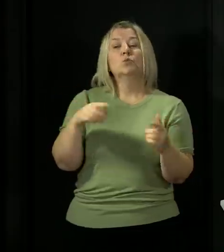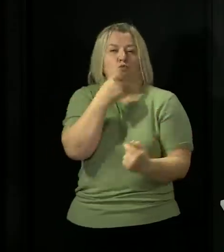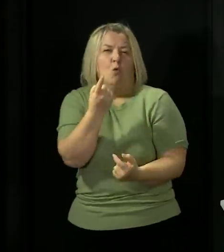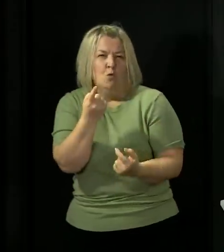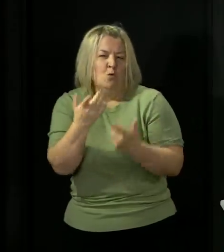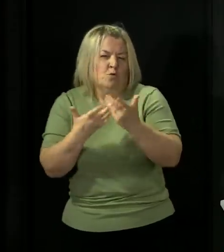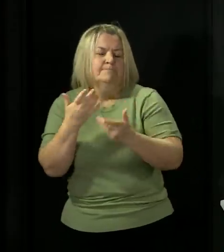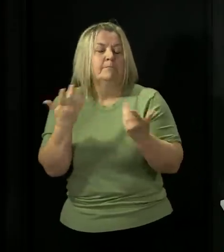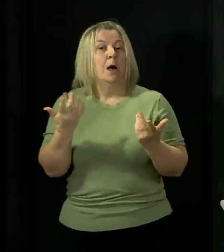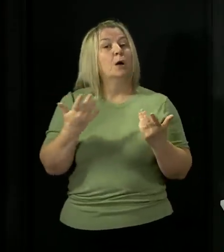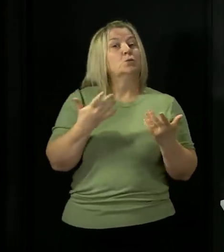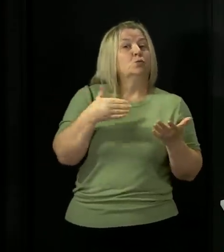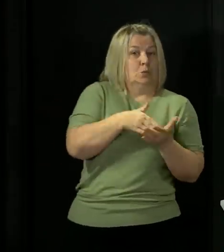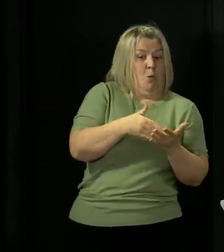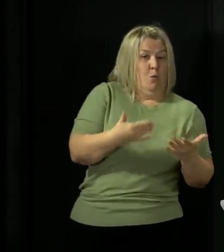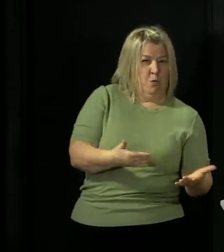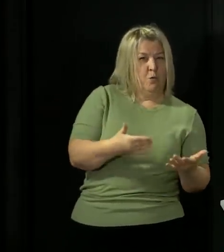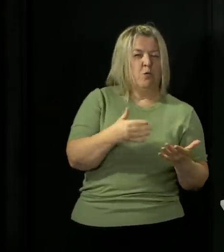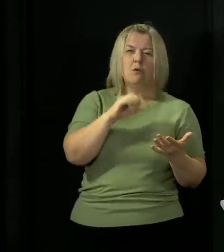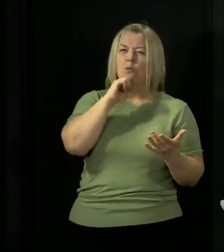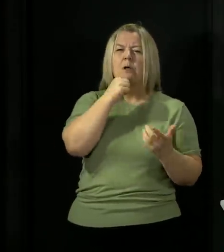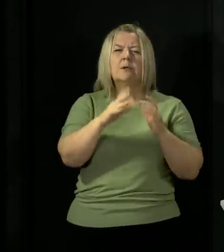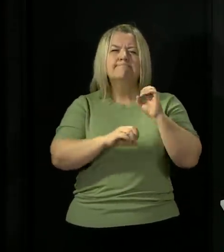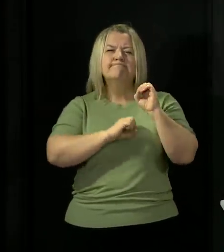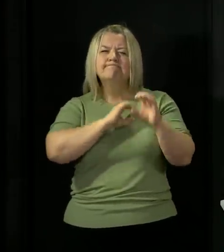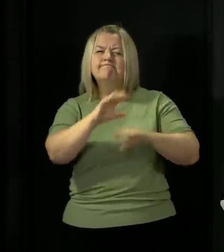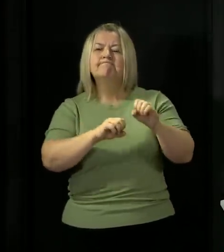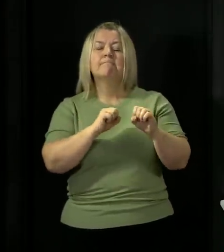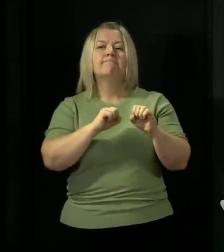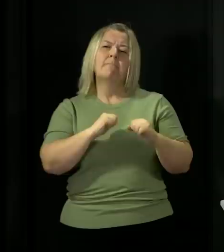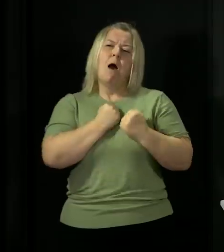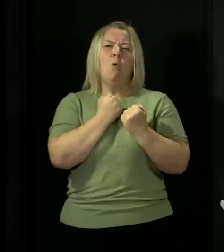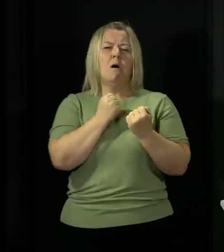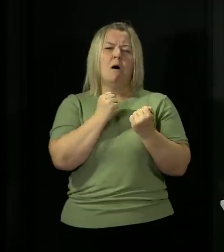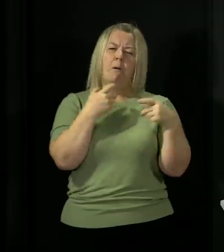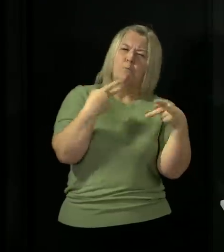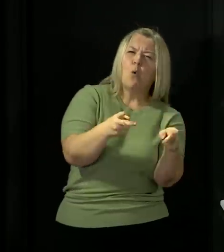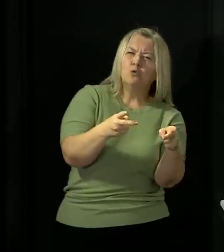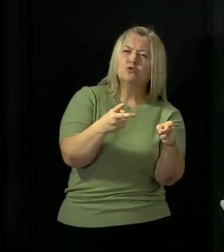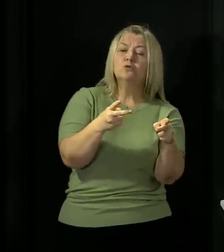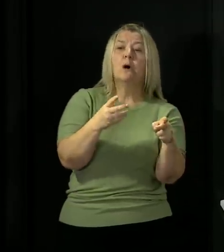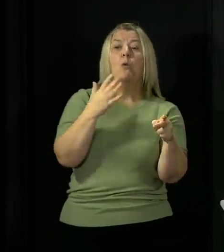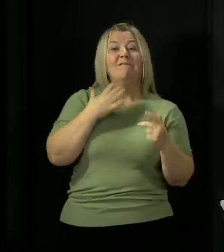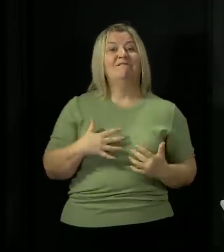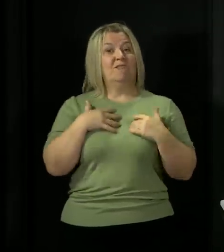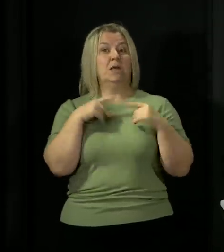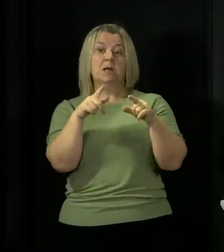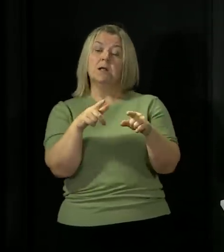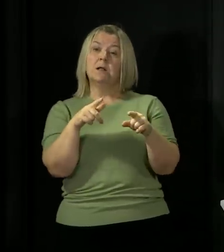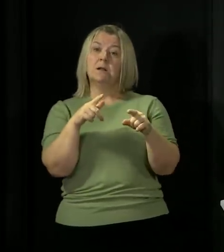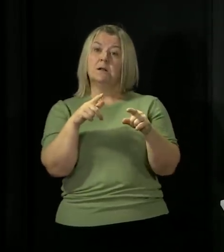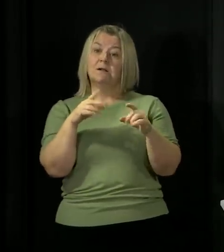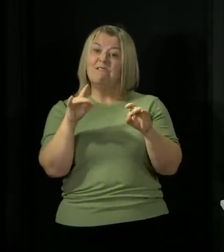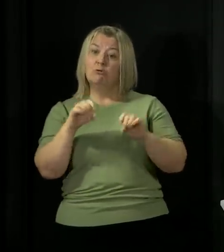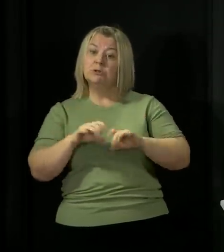I want to outline what will be a key part of the approach we take when we have sufficiently suppressed the virus and are able to